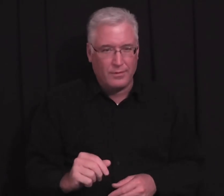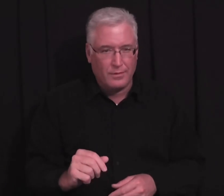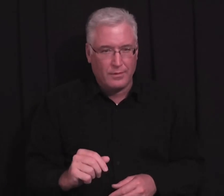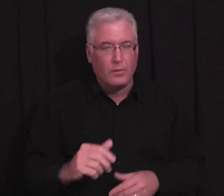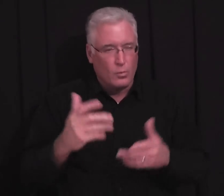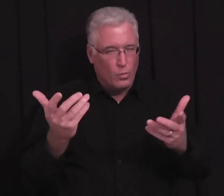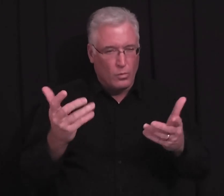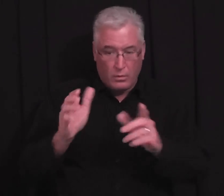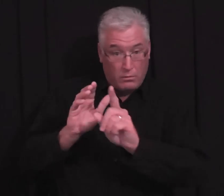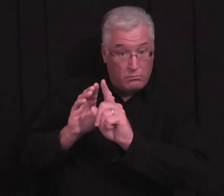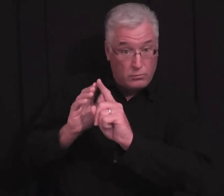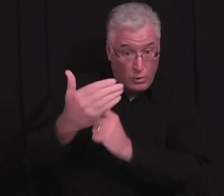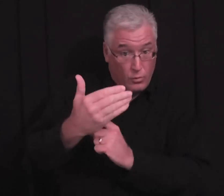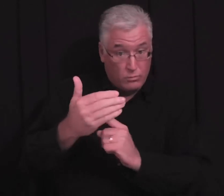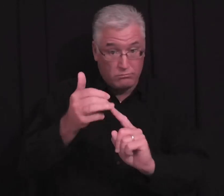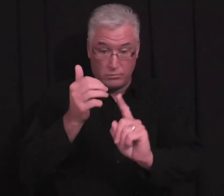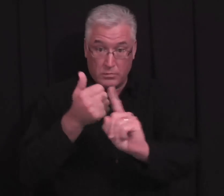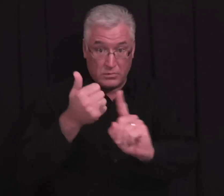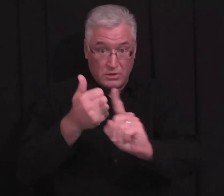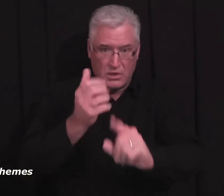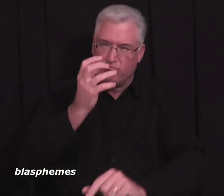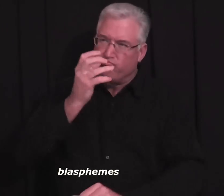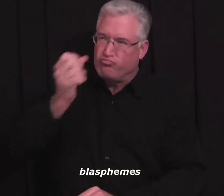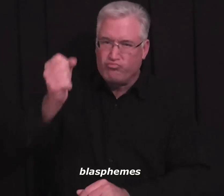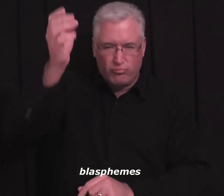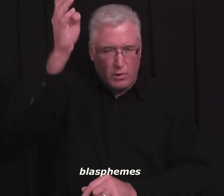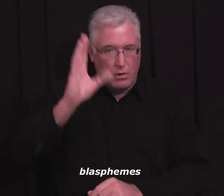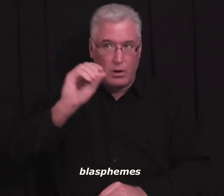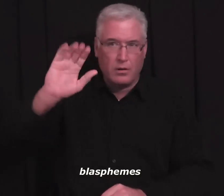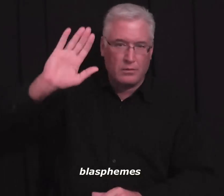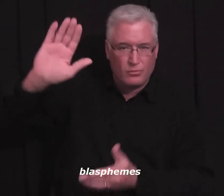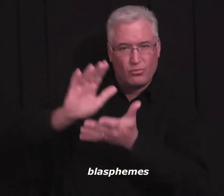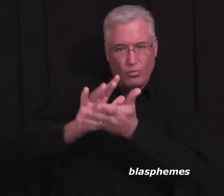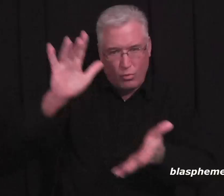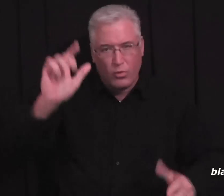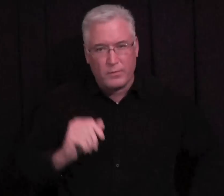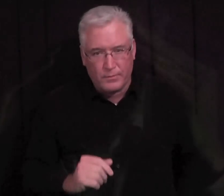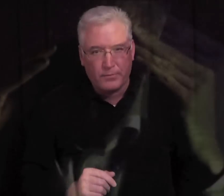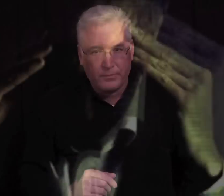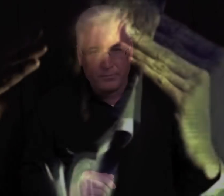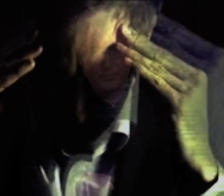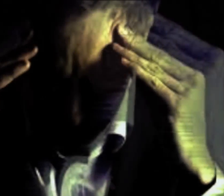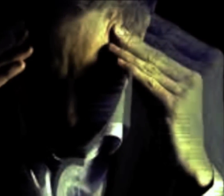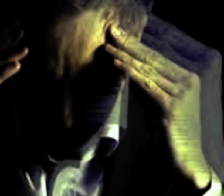right? Of course not. Adultery itself, it blasphemes God in His glory.